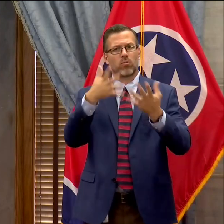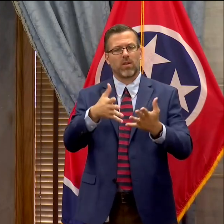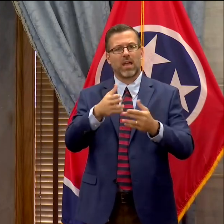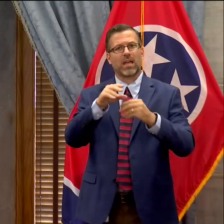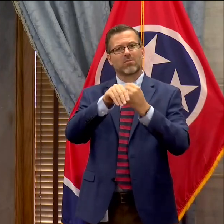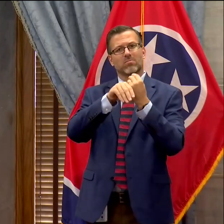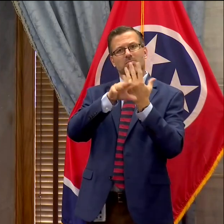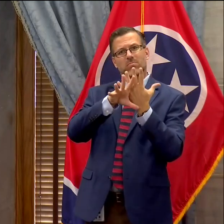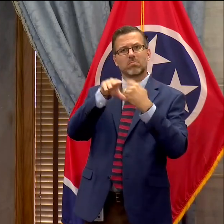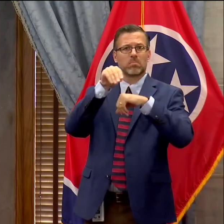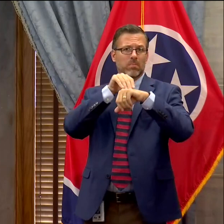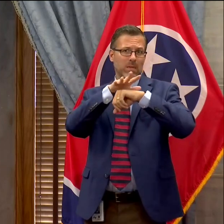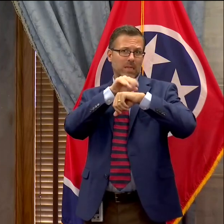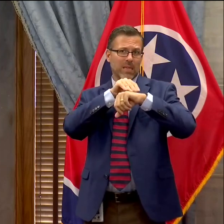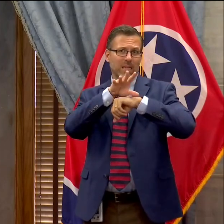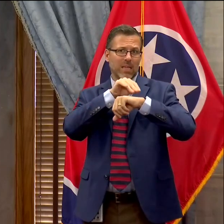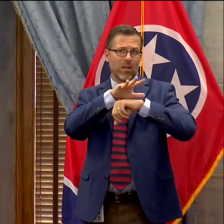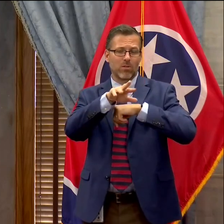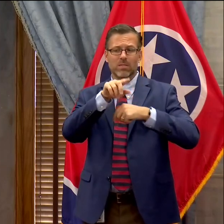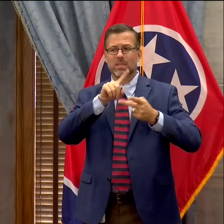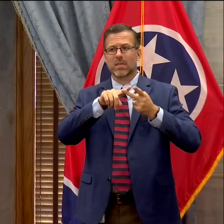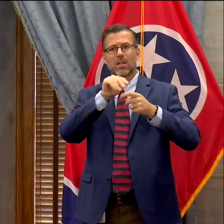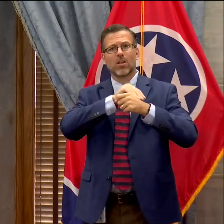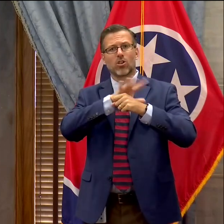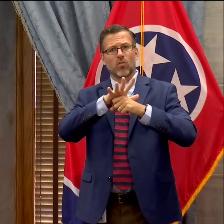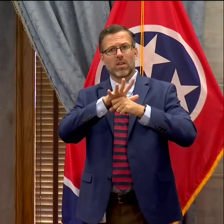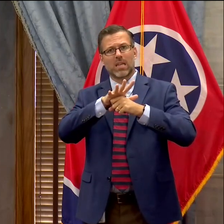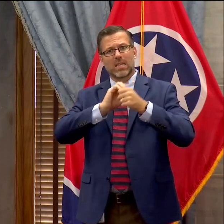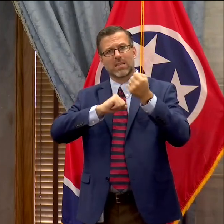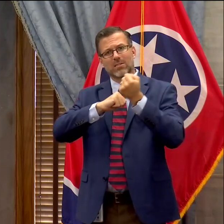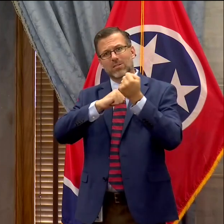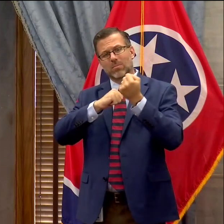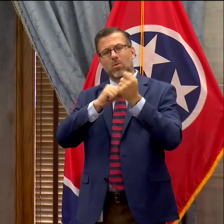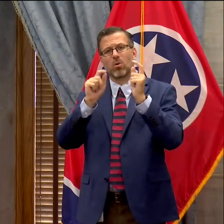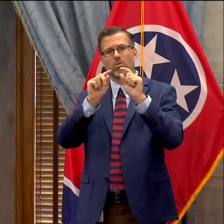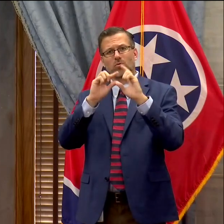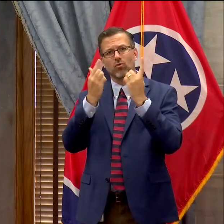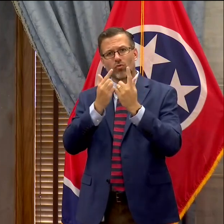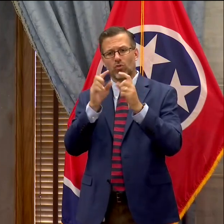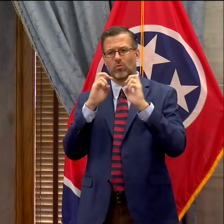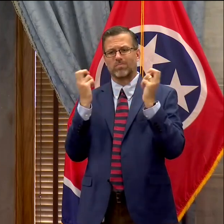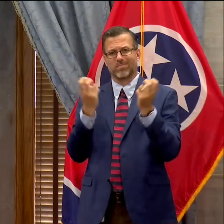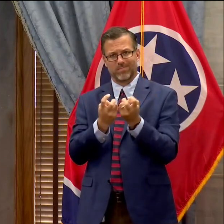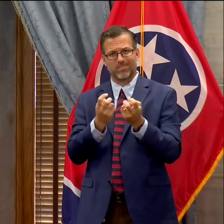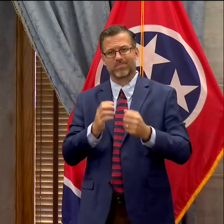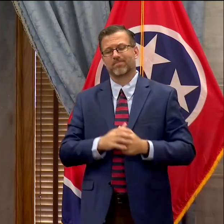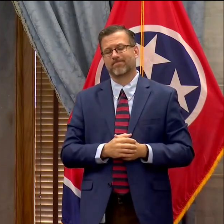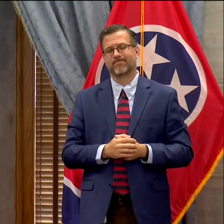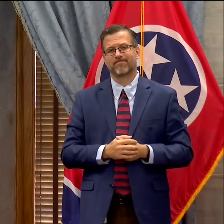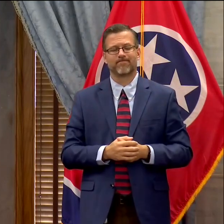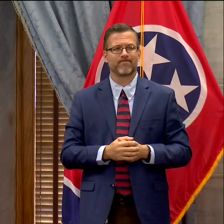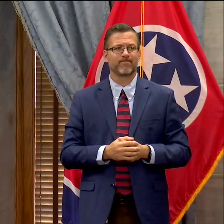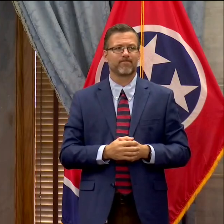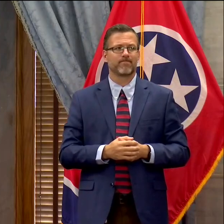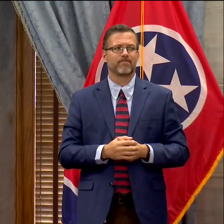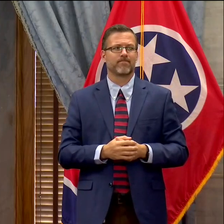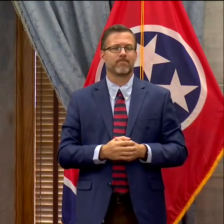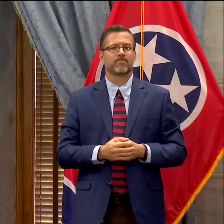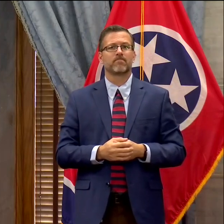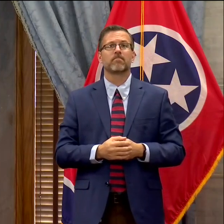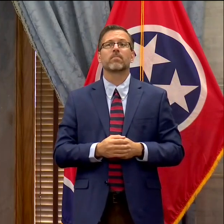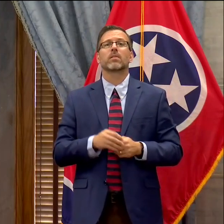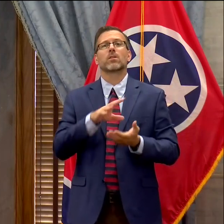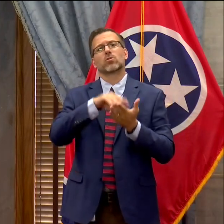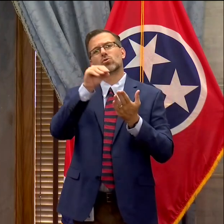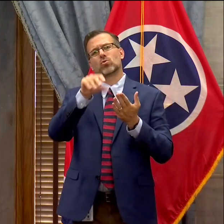and COVID-19 support groups. Students benefit from moving forward, completing degrees, and staying on